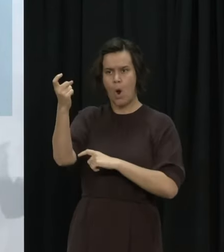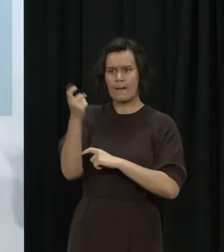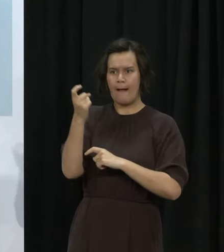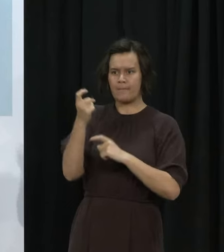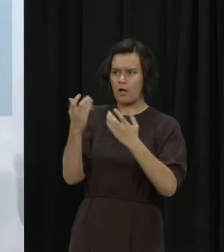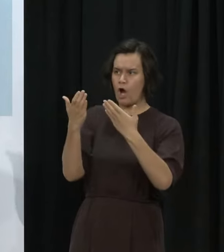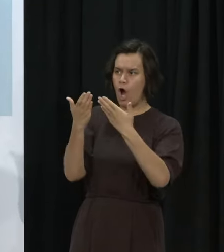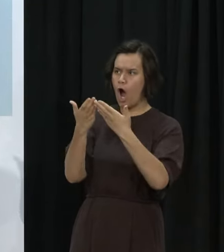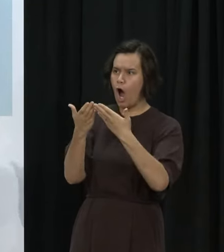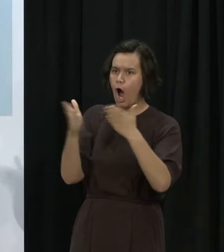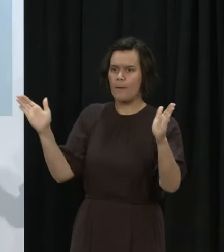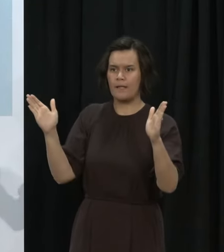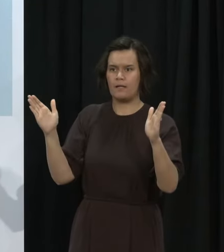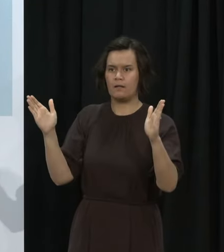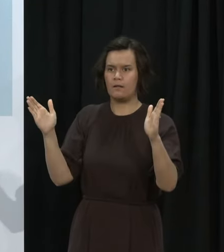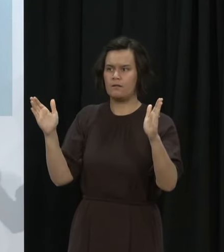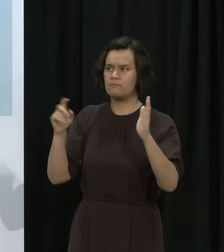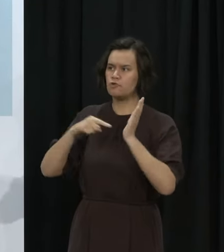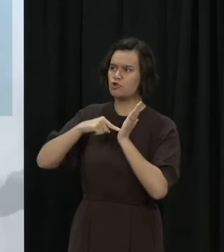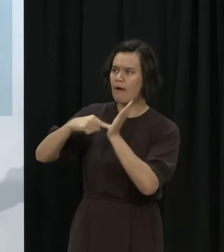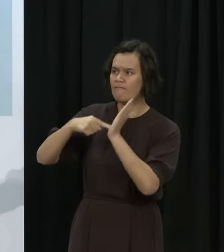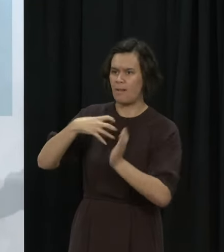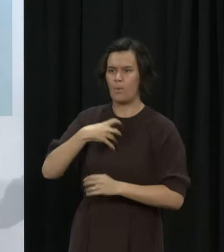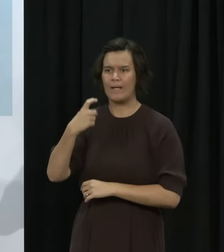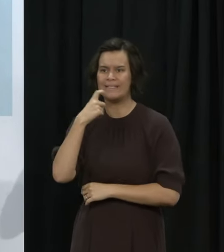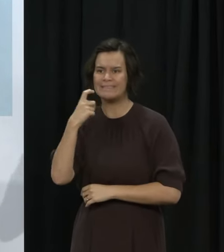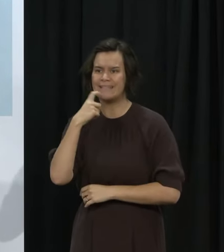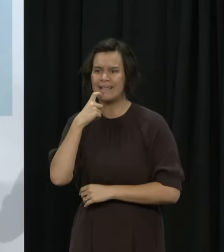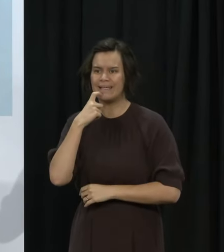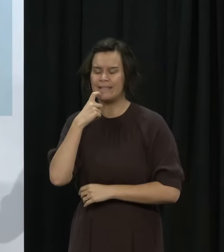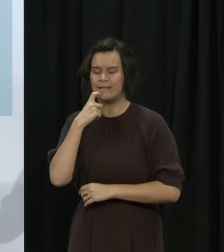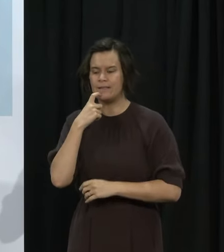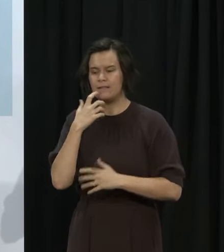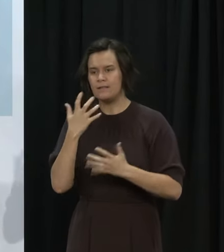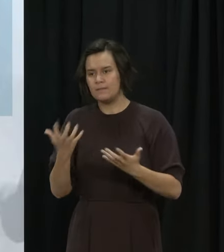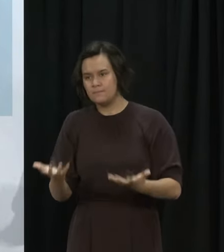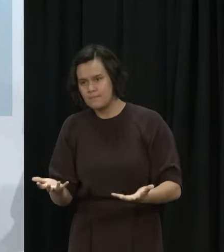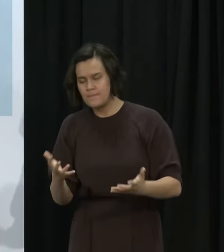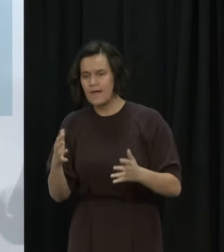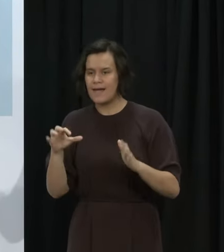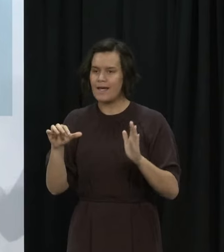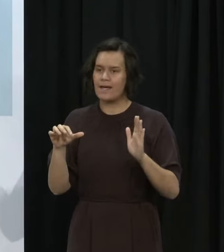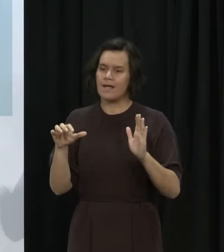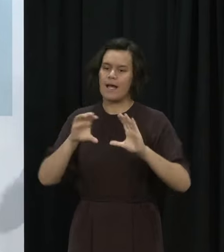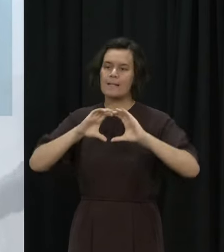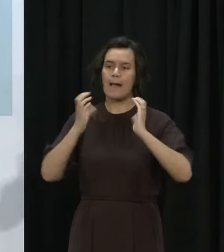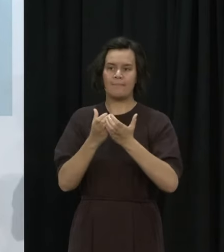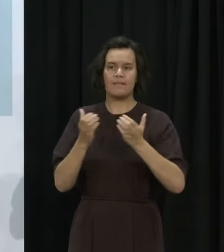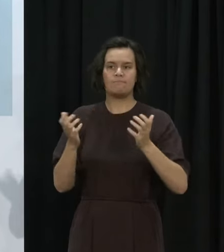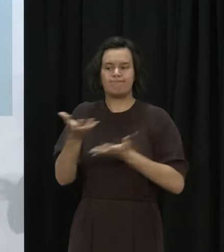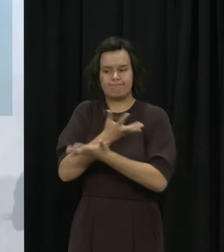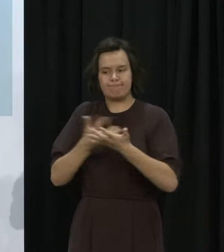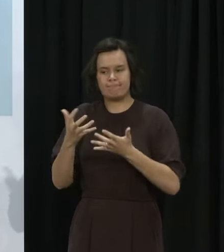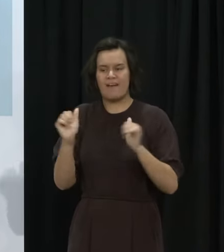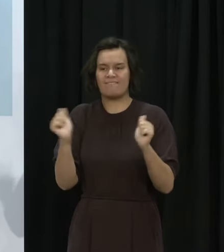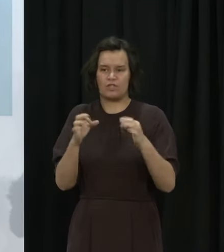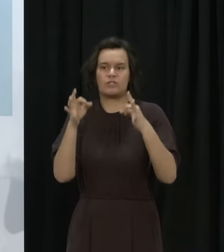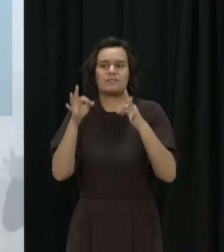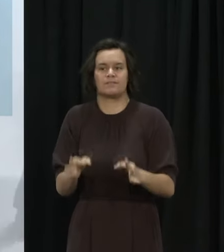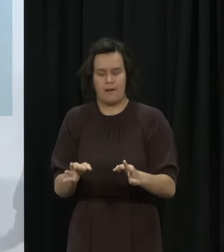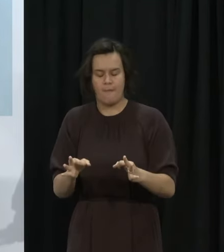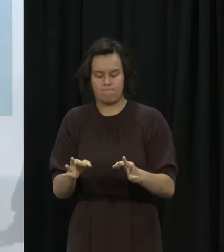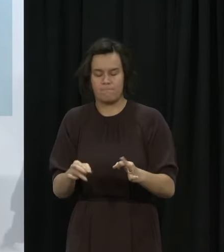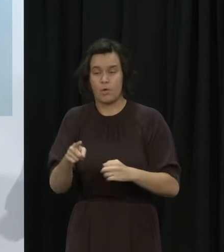certainty is sometimes hard to offer in a very uncertain situation. Cabinet has decided to push back the date